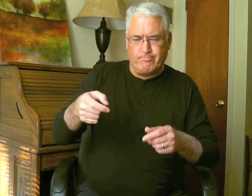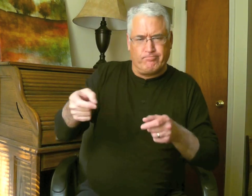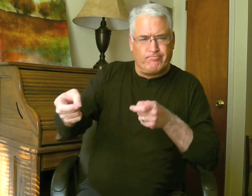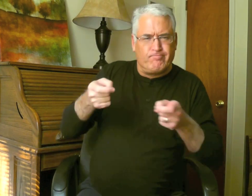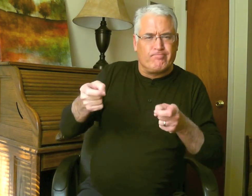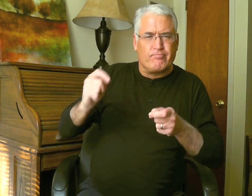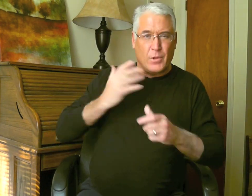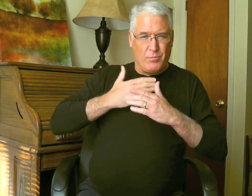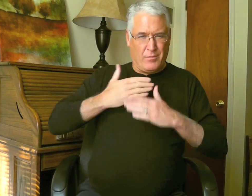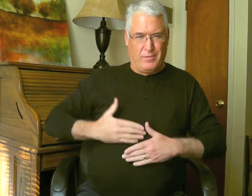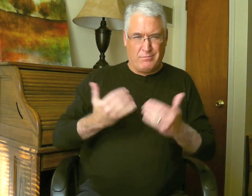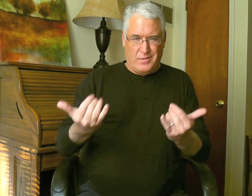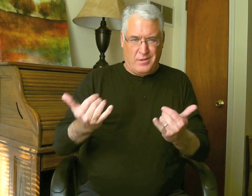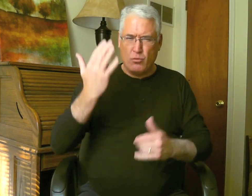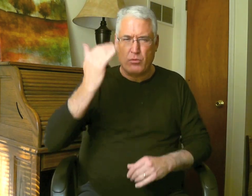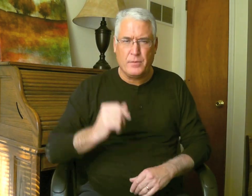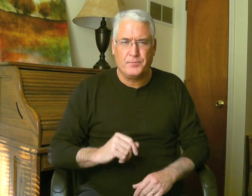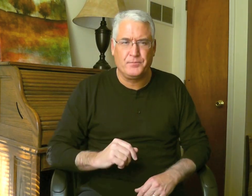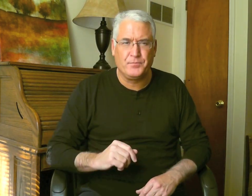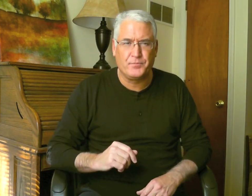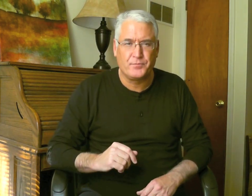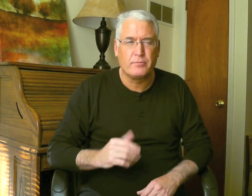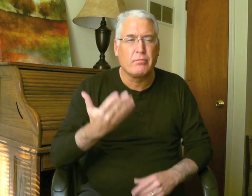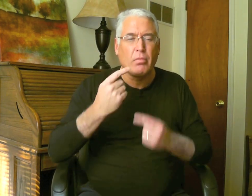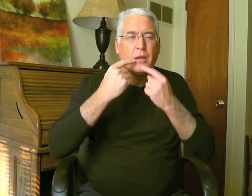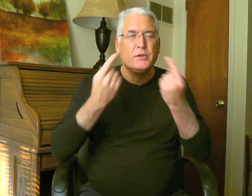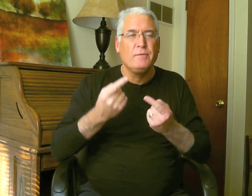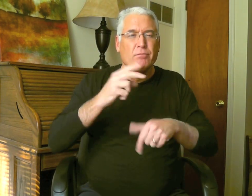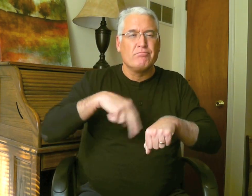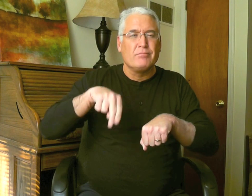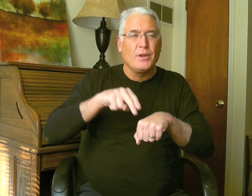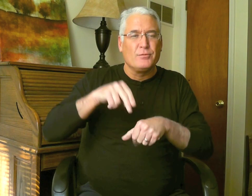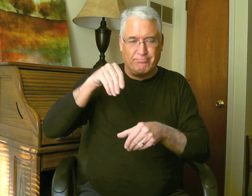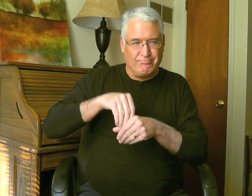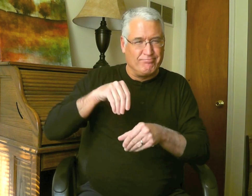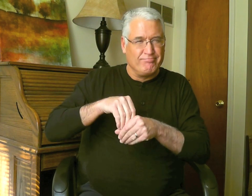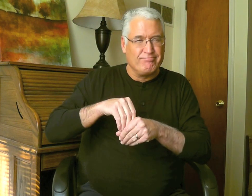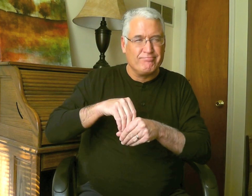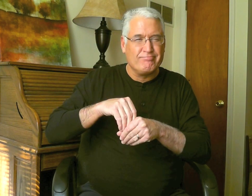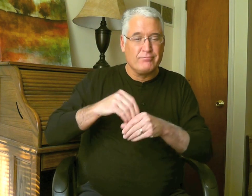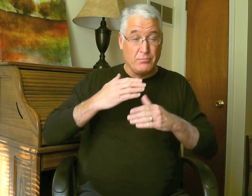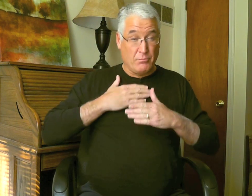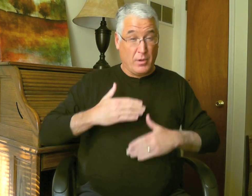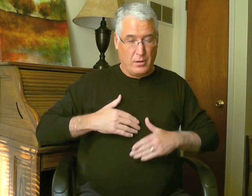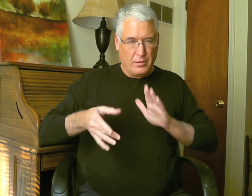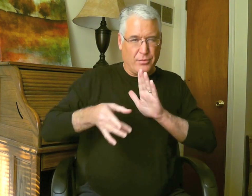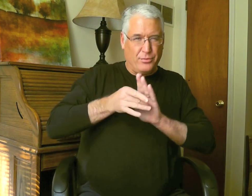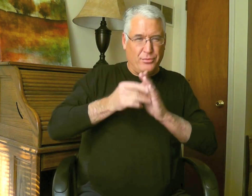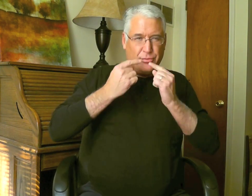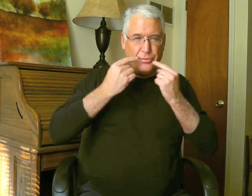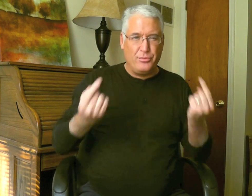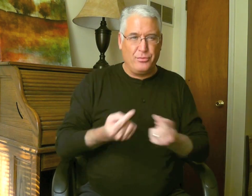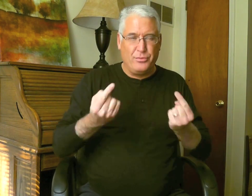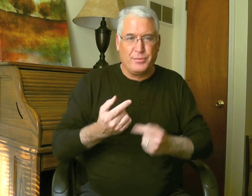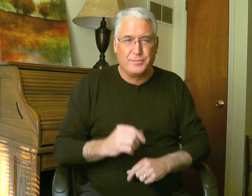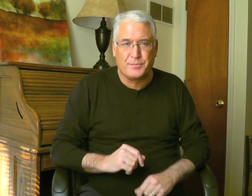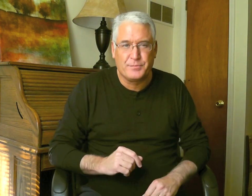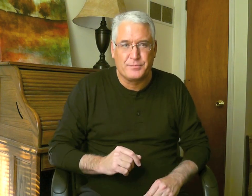Now, why must we now control, have control over our bodies? Well, it's because of the sin for nature inside of us that sticks to us.